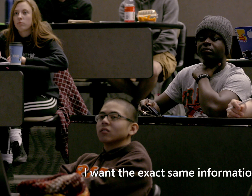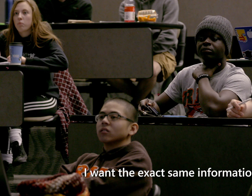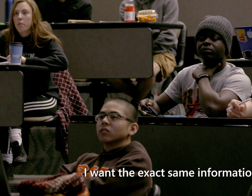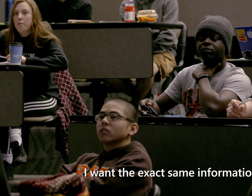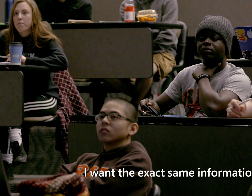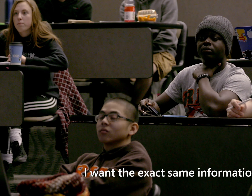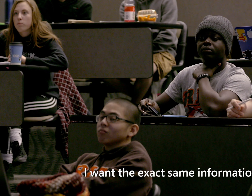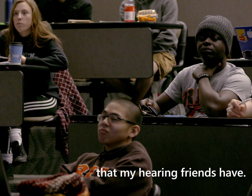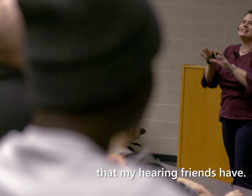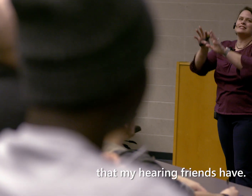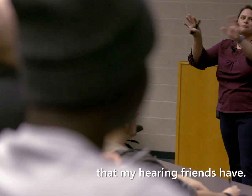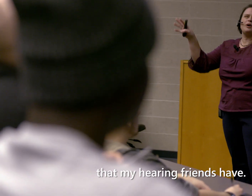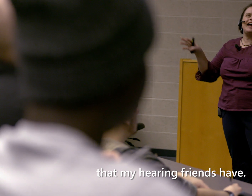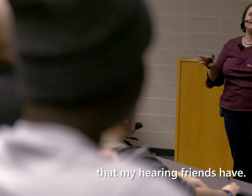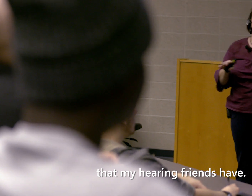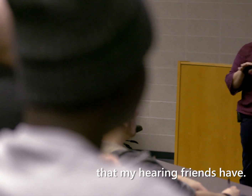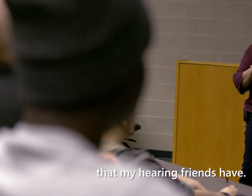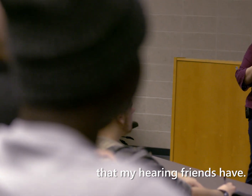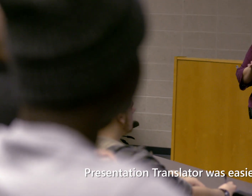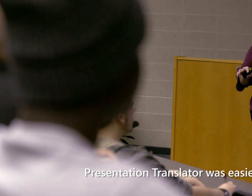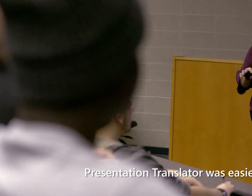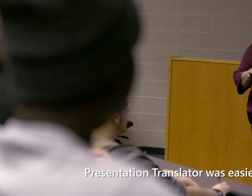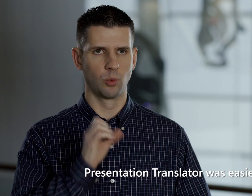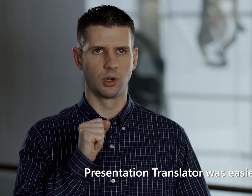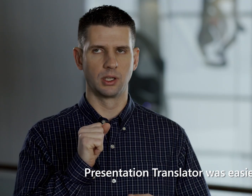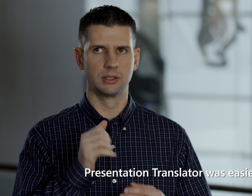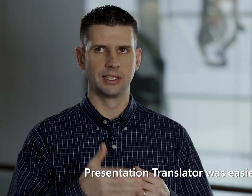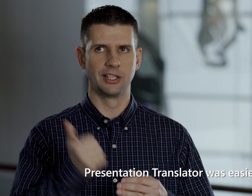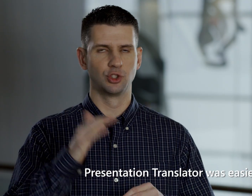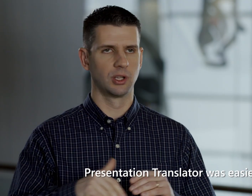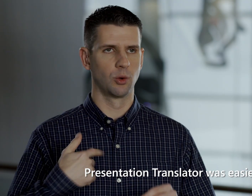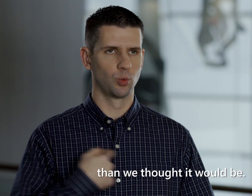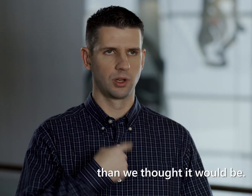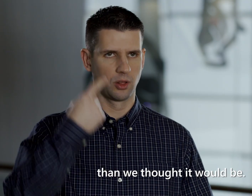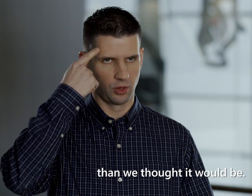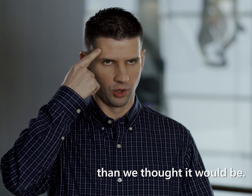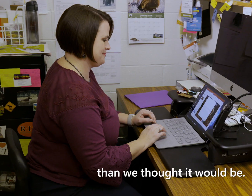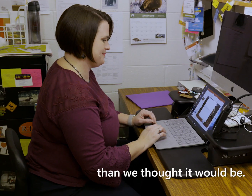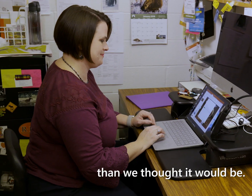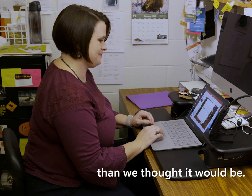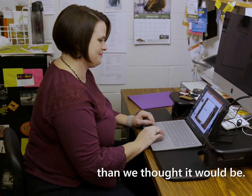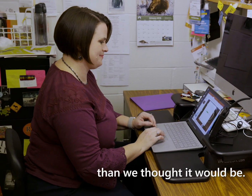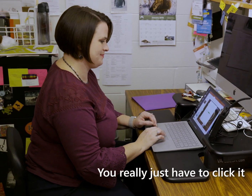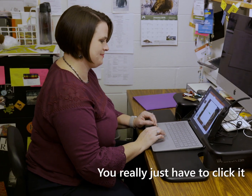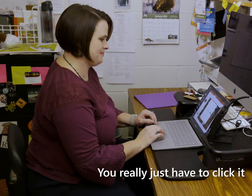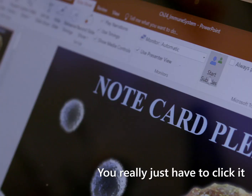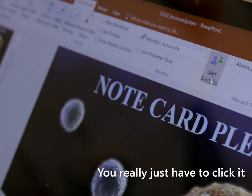same information that my hearing friends have. Presentation Translator was easier than we thought it would be. You really just have to